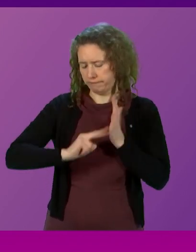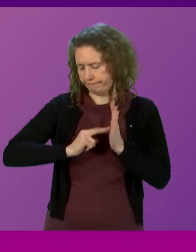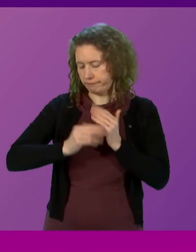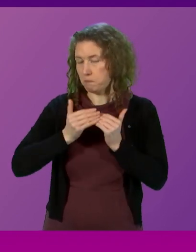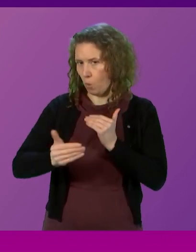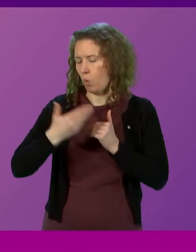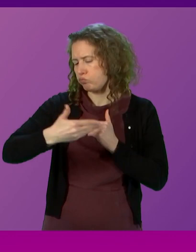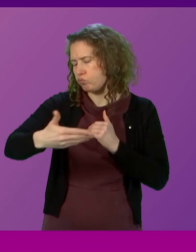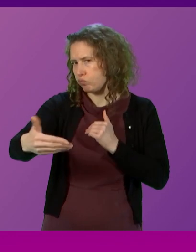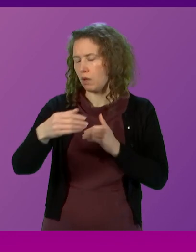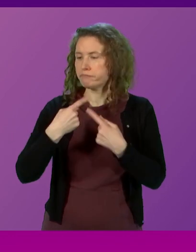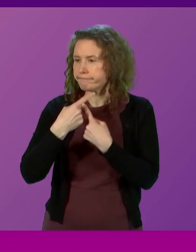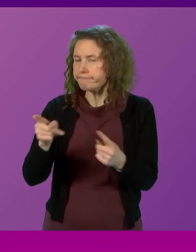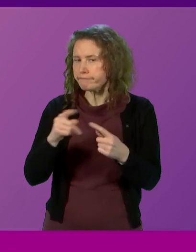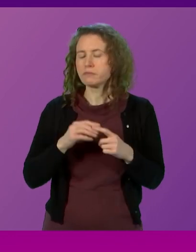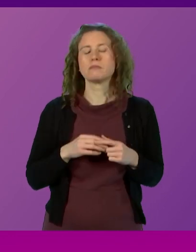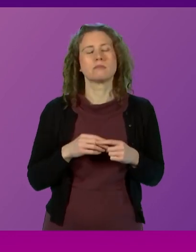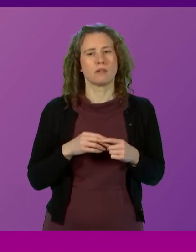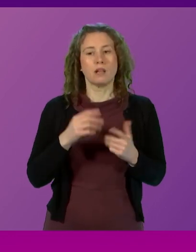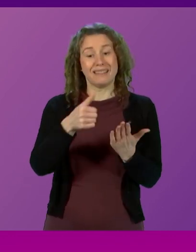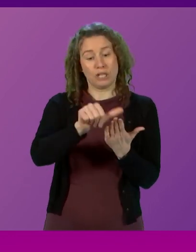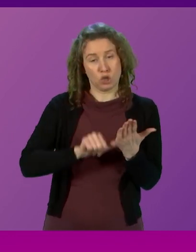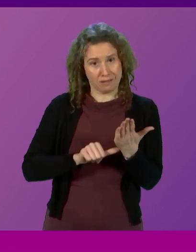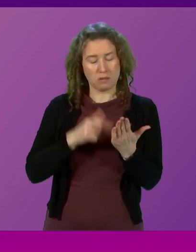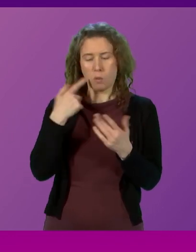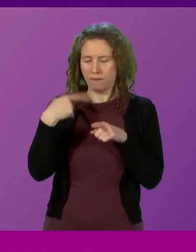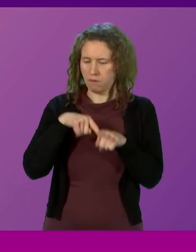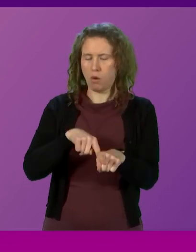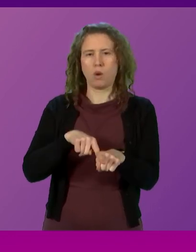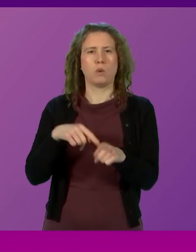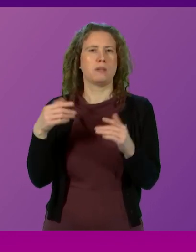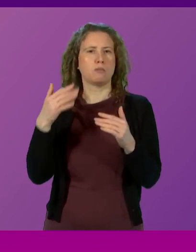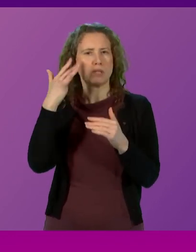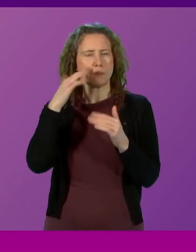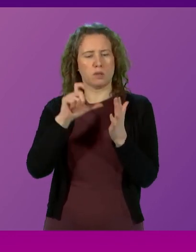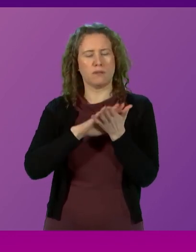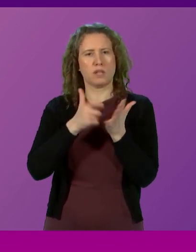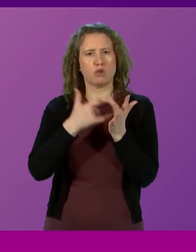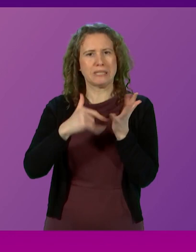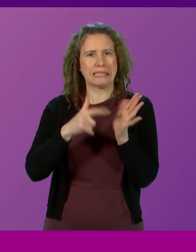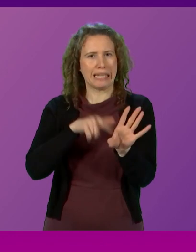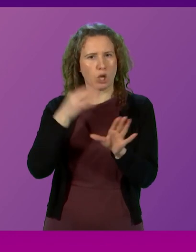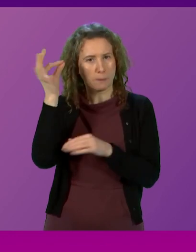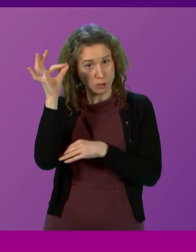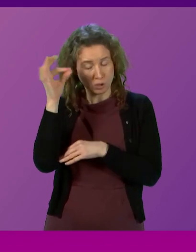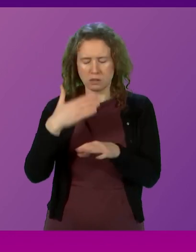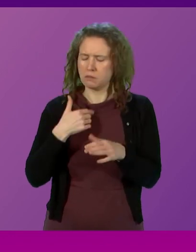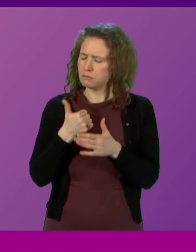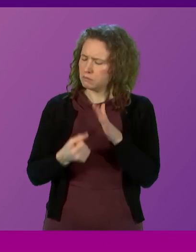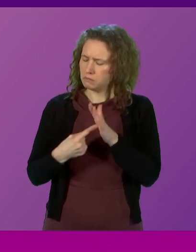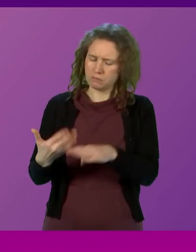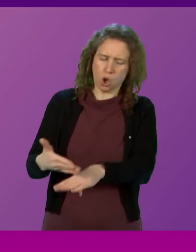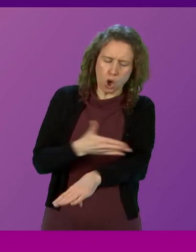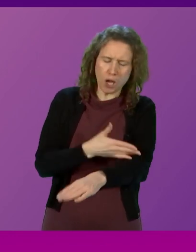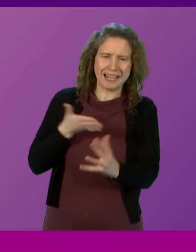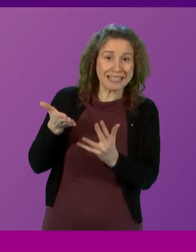course. We will take forward an agenda consistent with the principles of the Christie Commission, with a significant emphasis on early intervention and